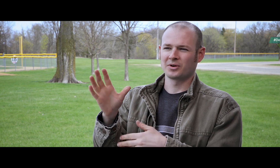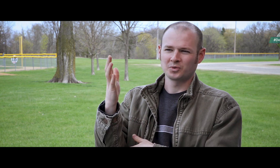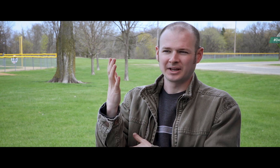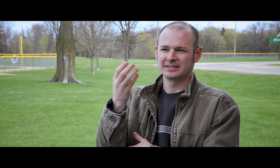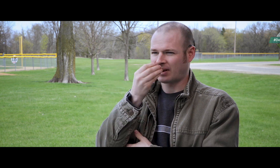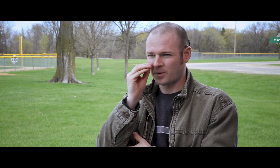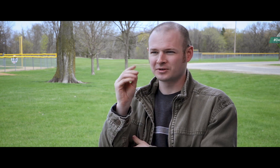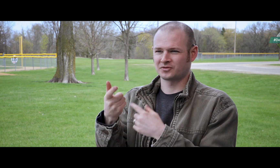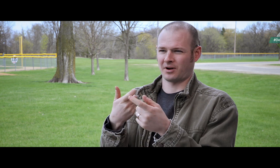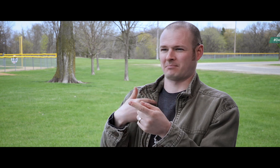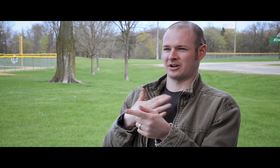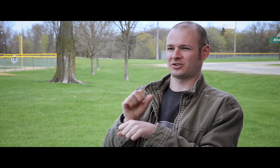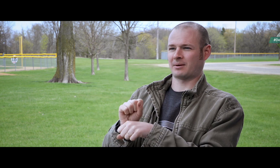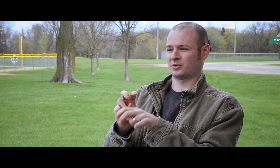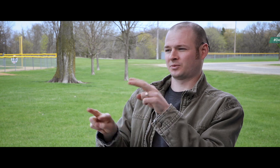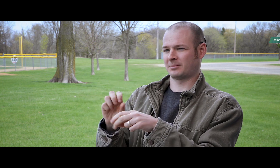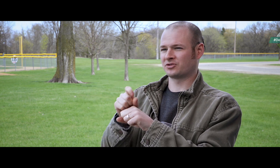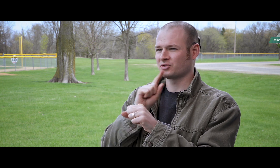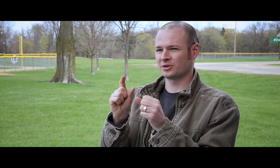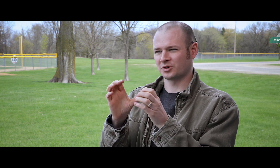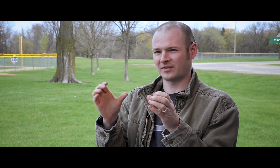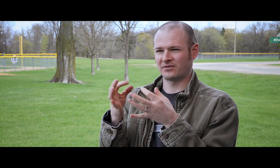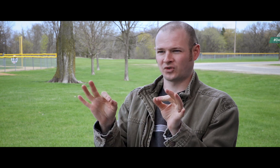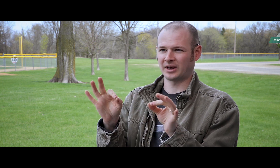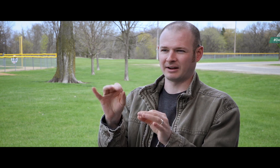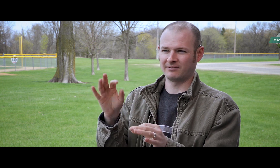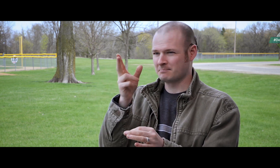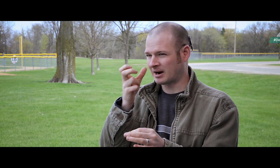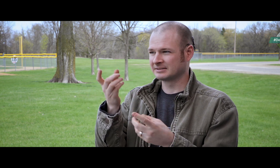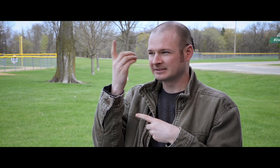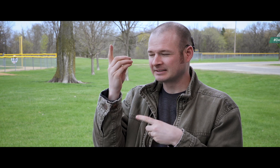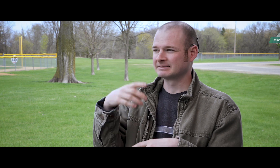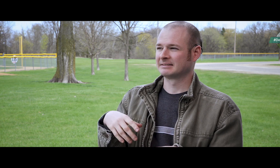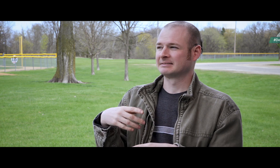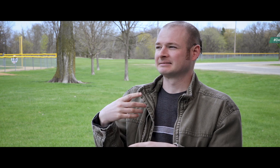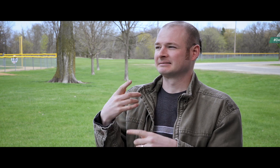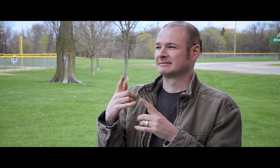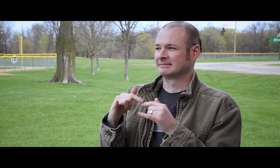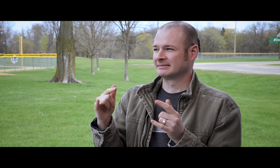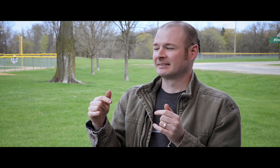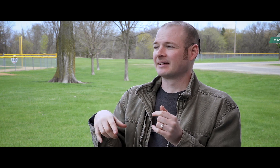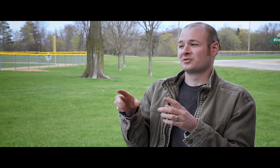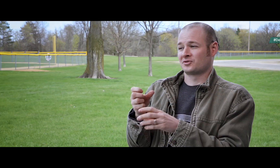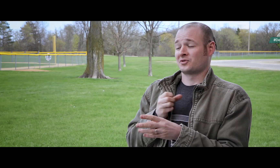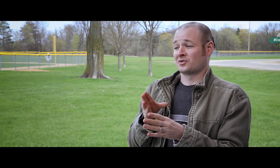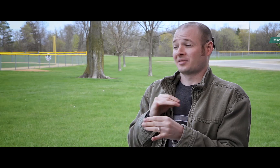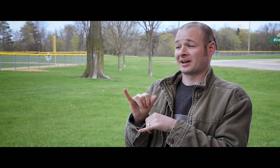An opportunity had presented itself as a nursery inspector, where you buy your trees and flowers. My job was to inspect